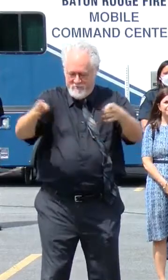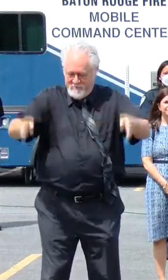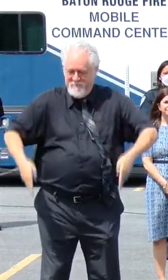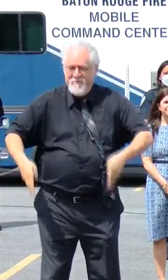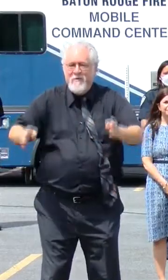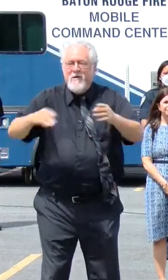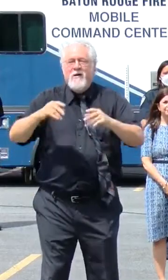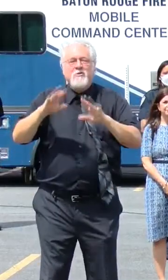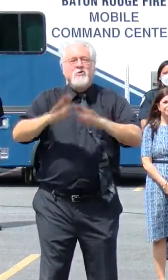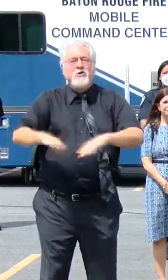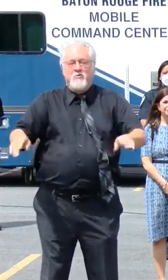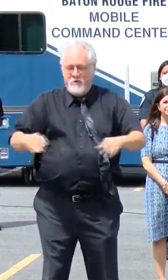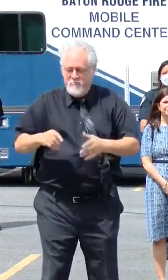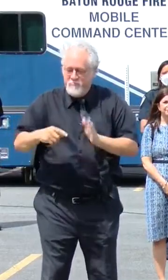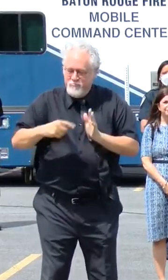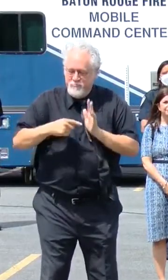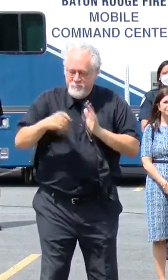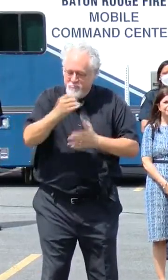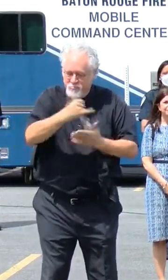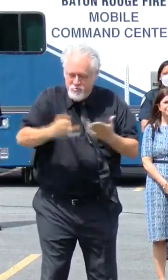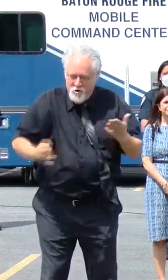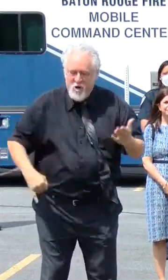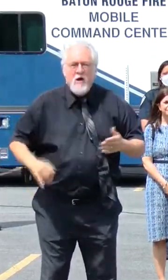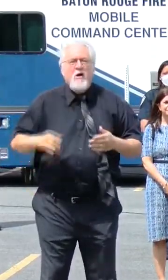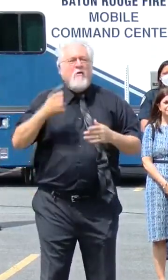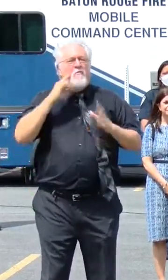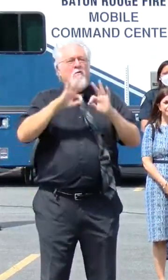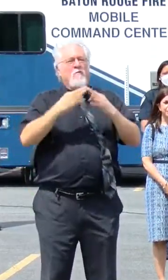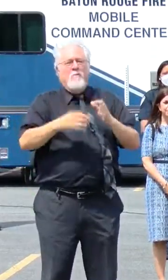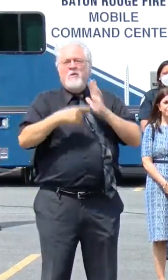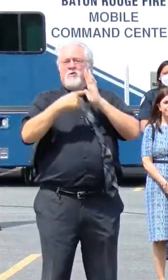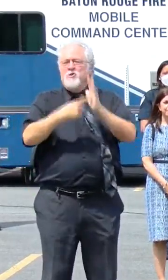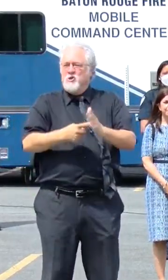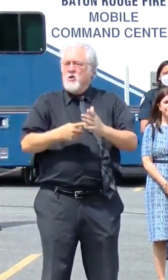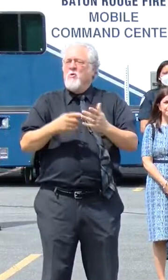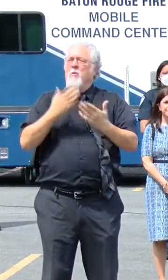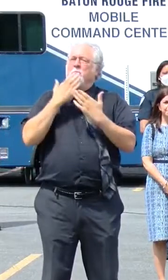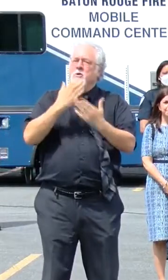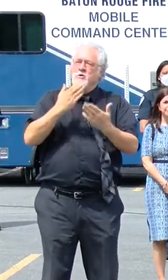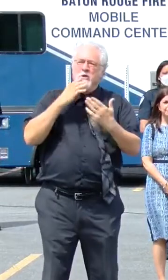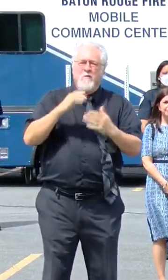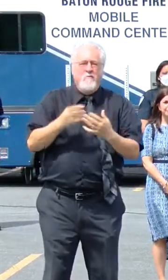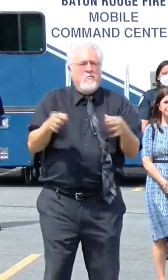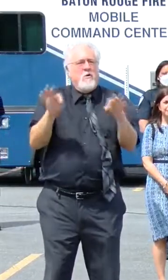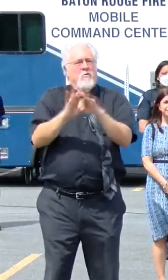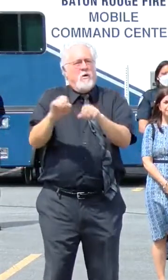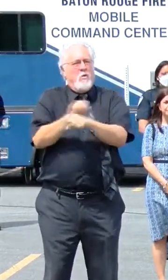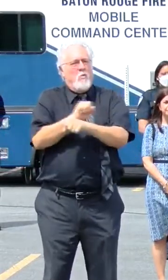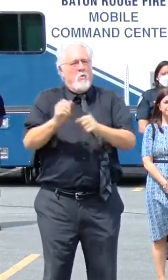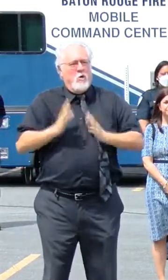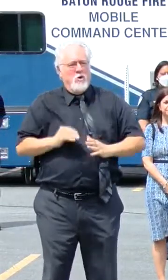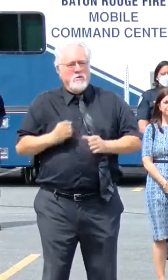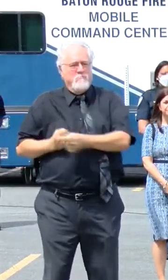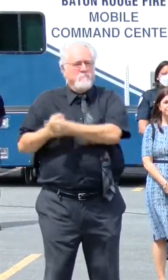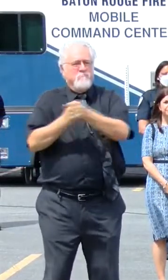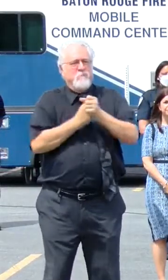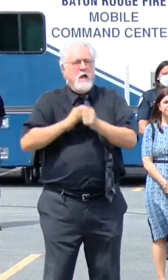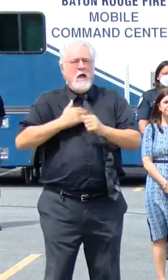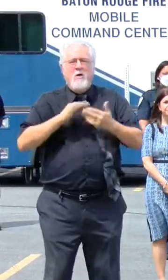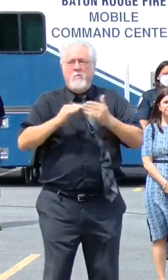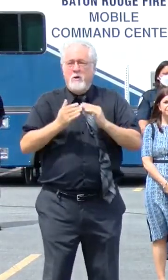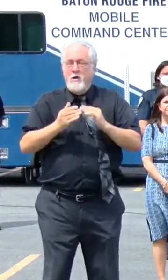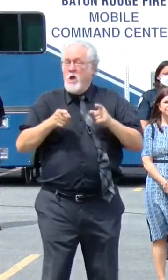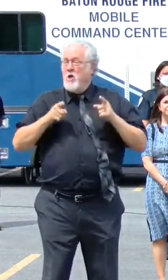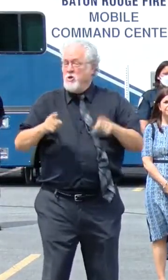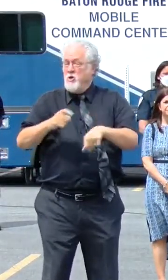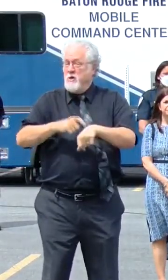families showing their appreciation for our critical workers and their solidarity with our community. In times of